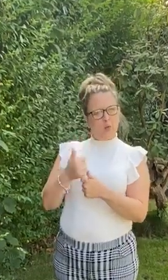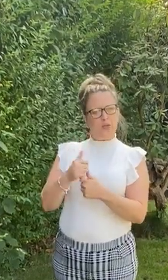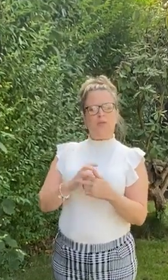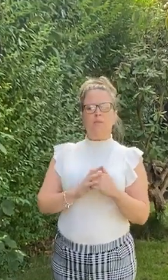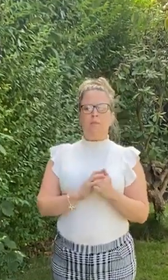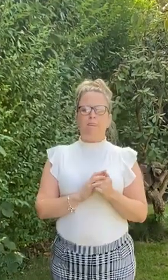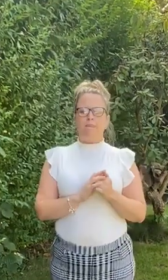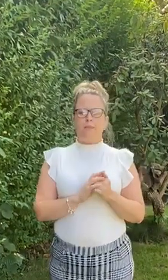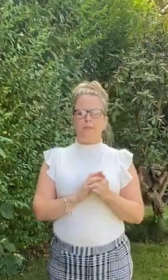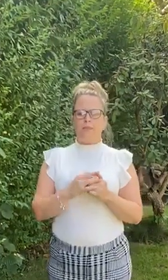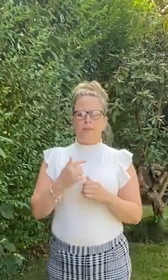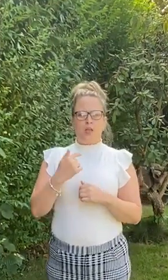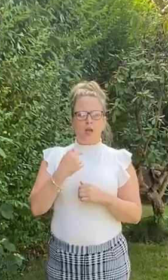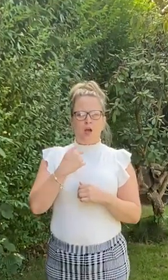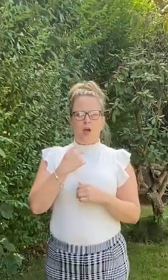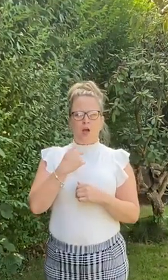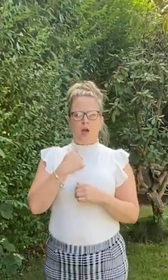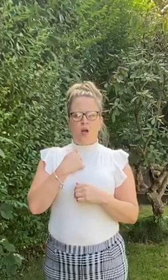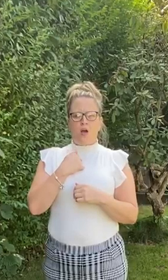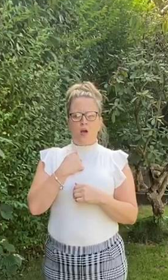I'm the scariest creature in this wood.